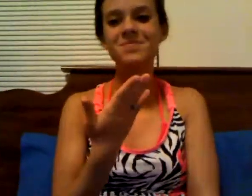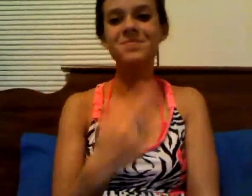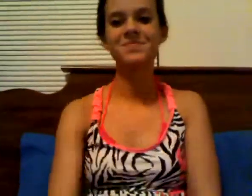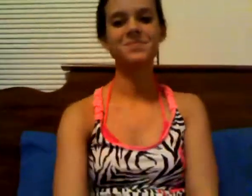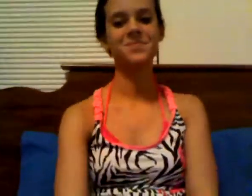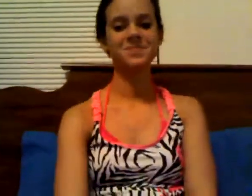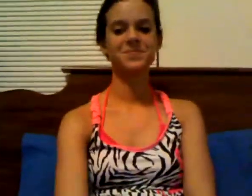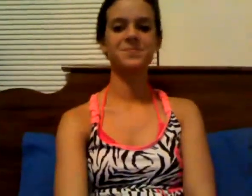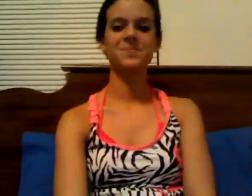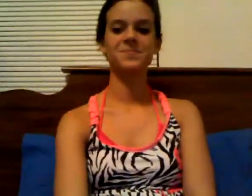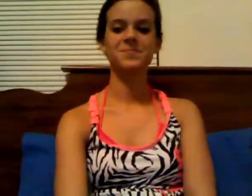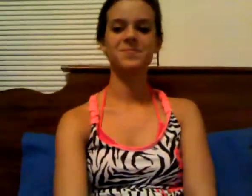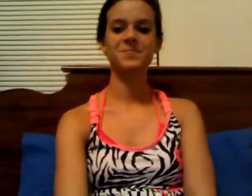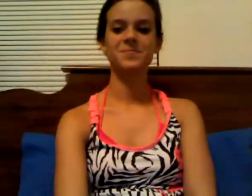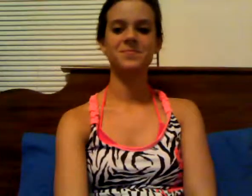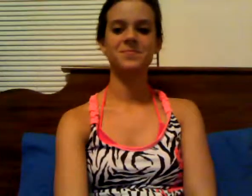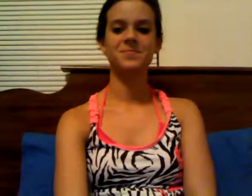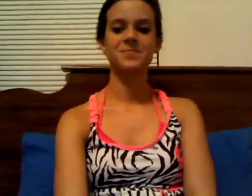There is love that never dies She